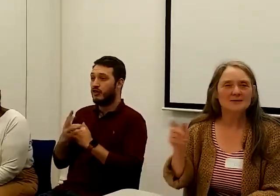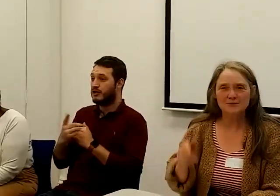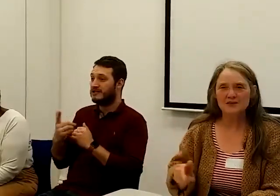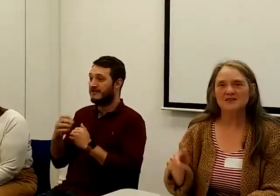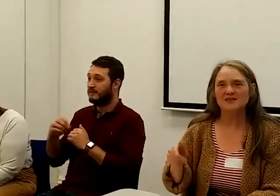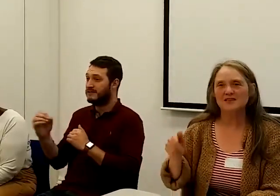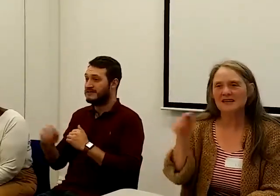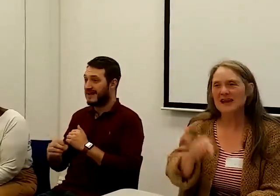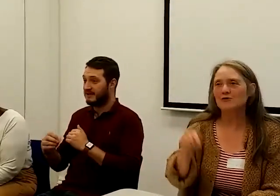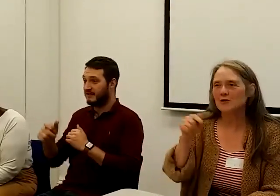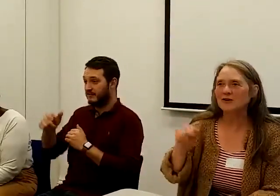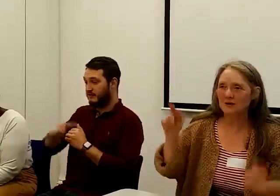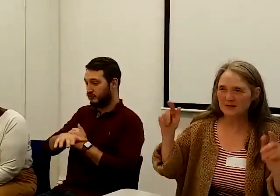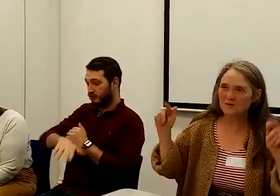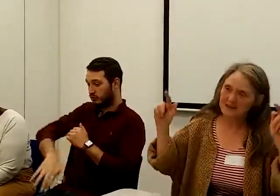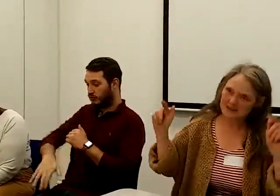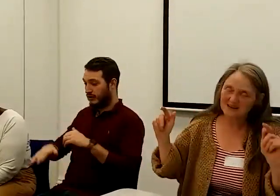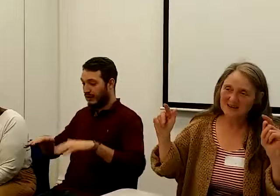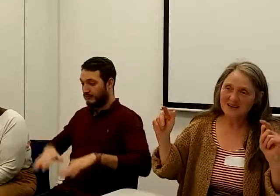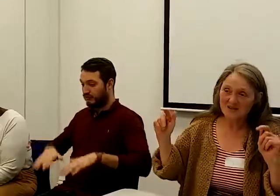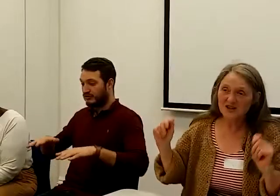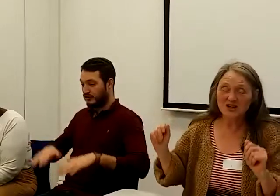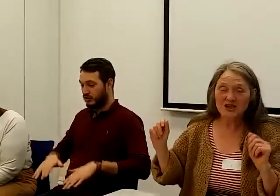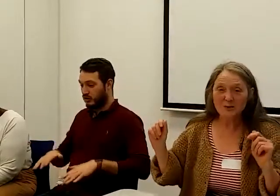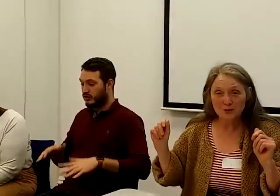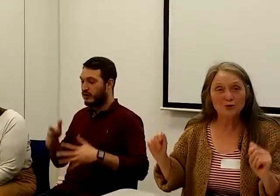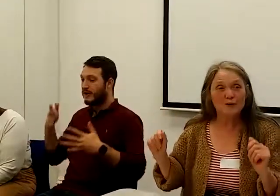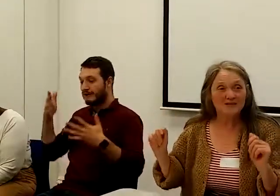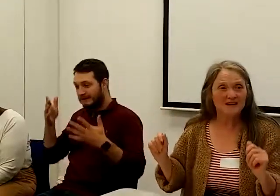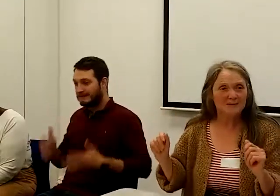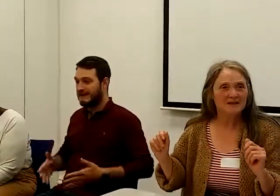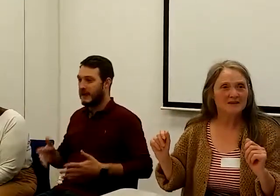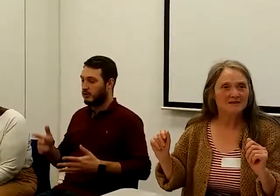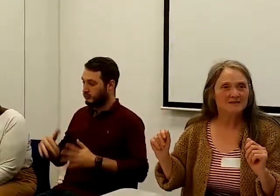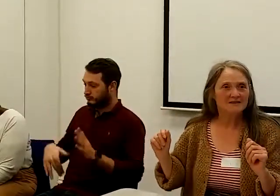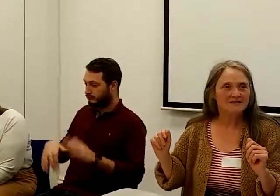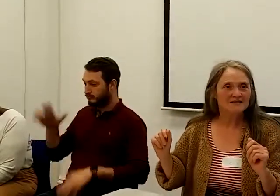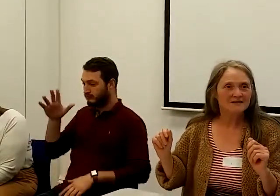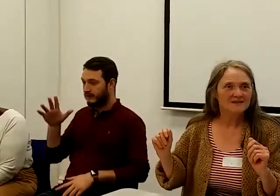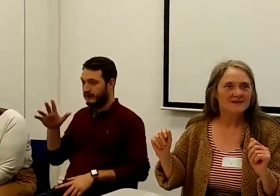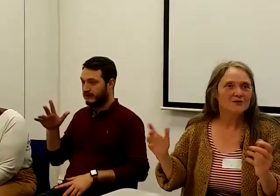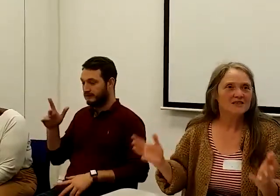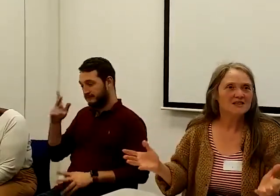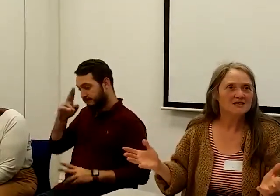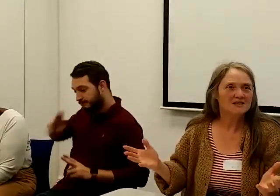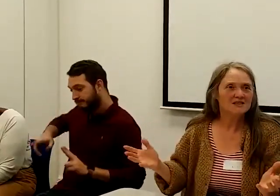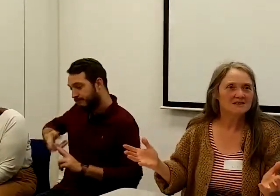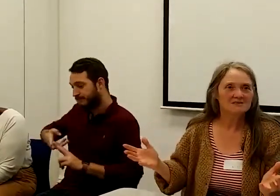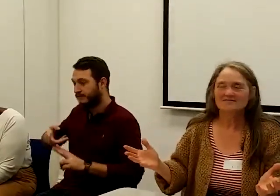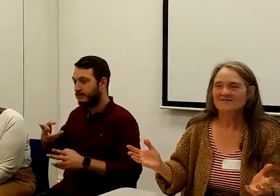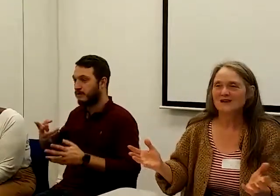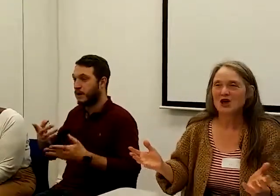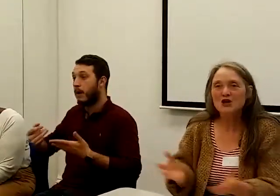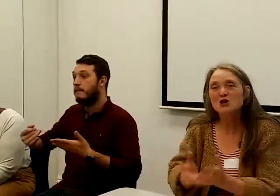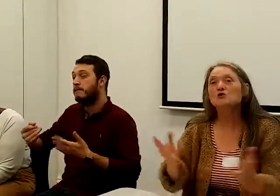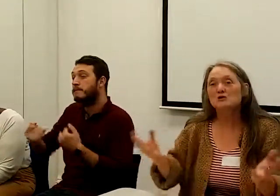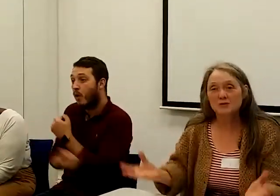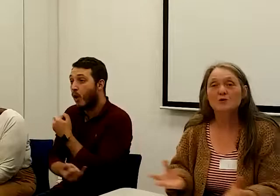in Britain are now growing up in what's officially a poor family. So this is a huge